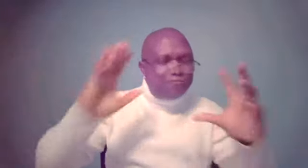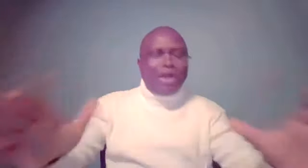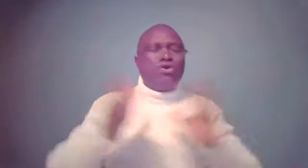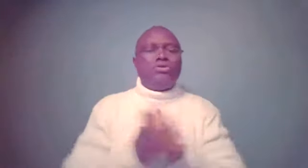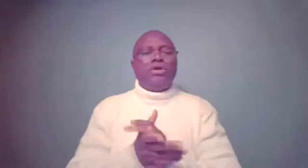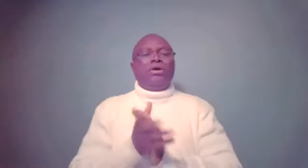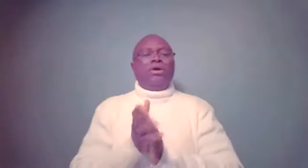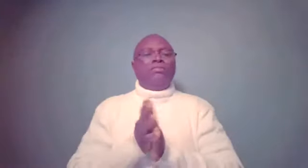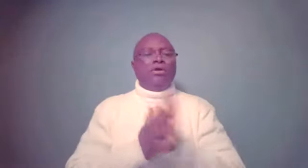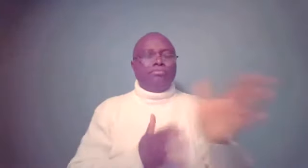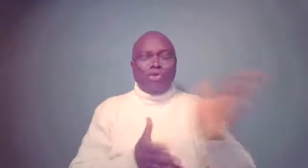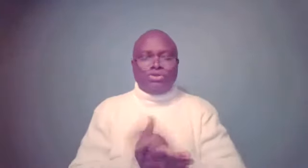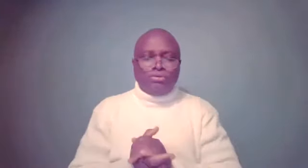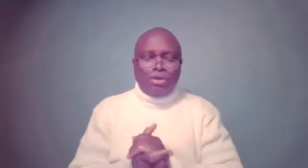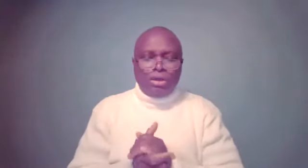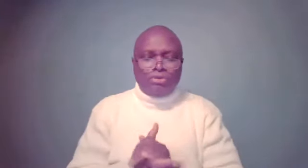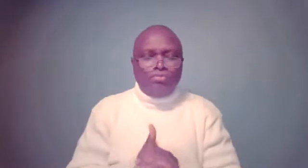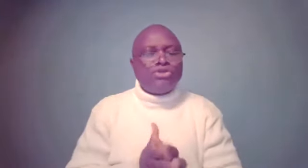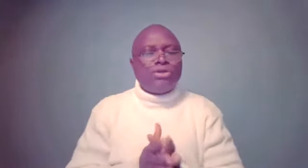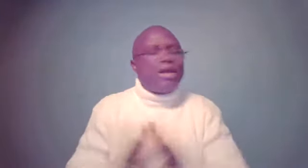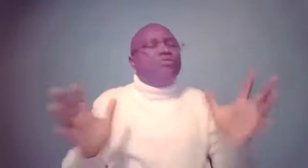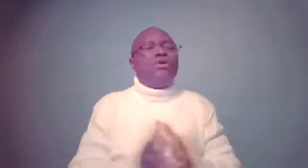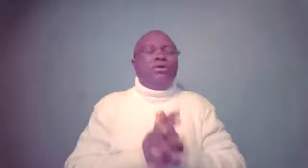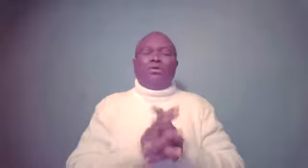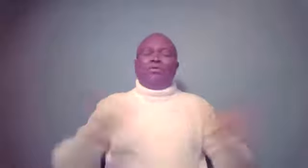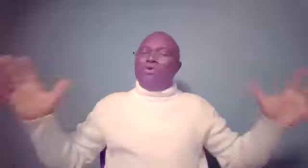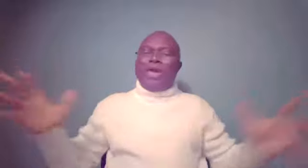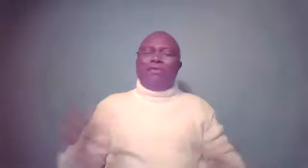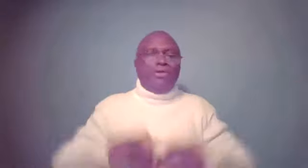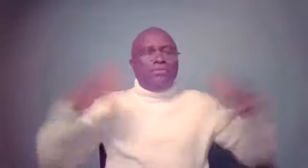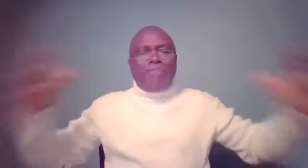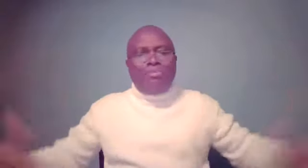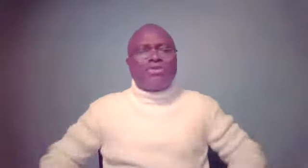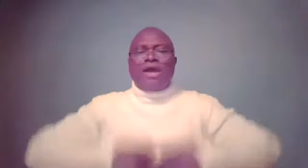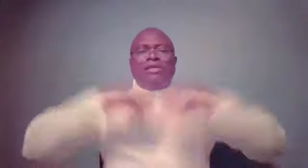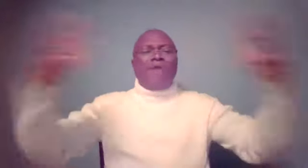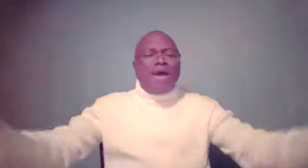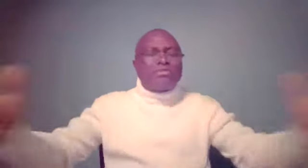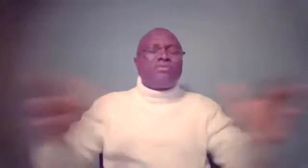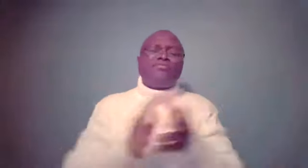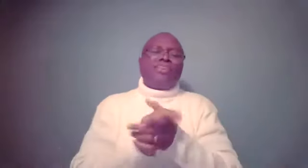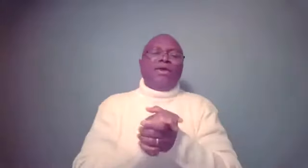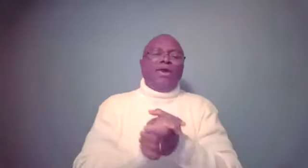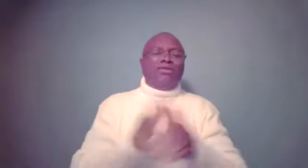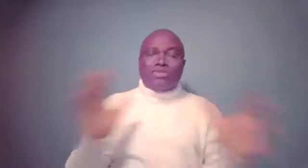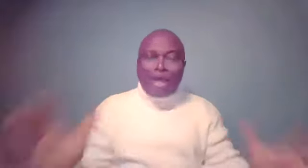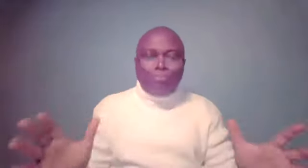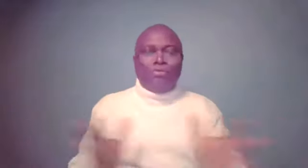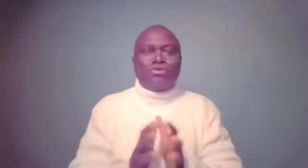very good person to mention. Now, okay, the Bible described him as a disciple. So